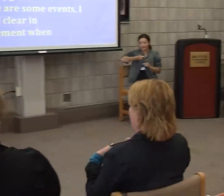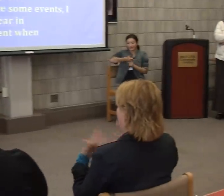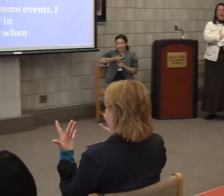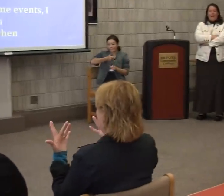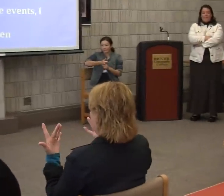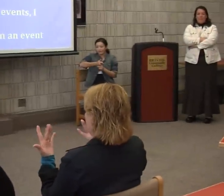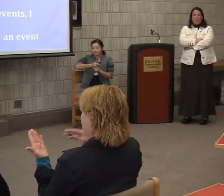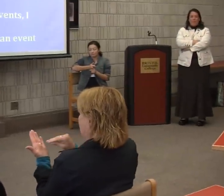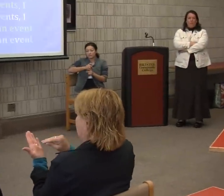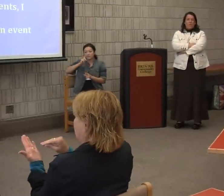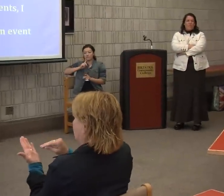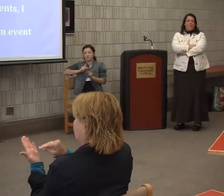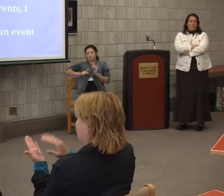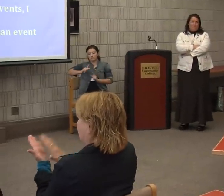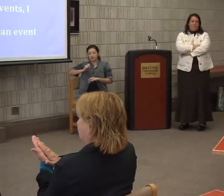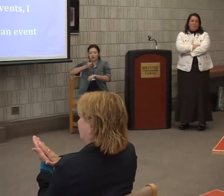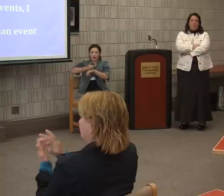by deaf people for deaf people,